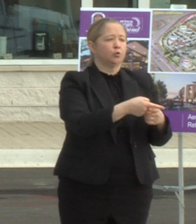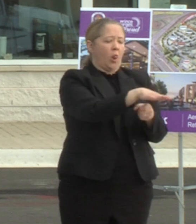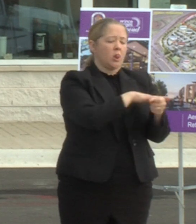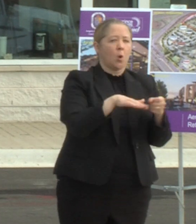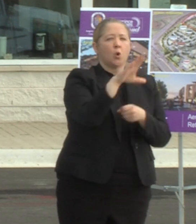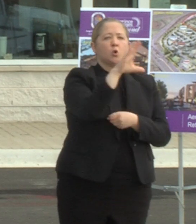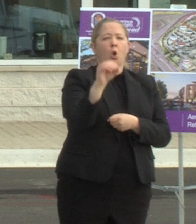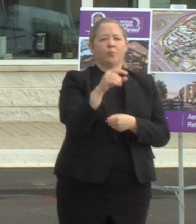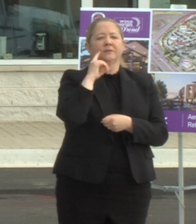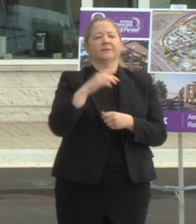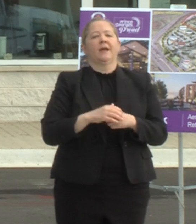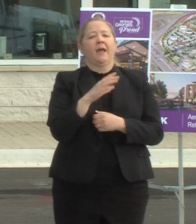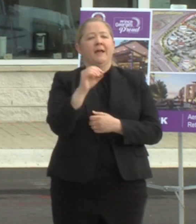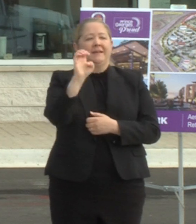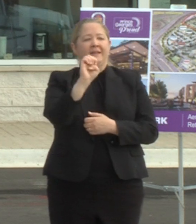mbe firms